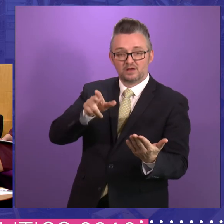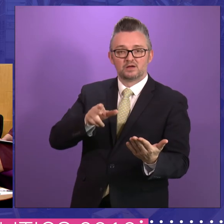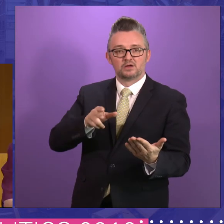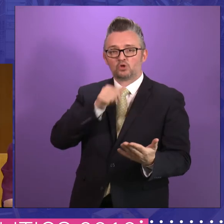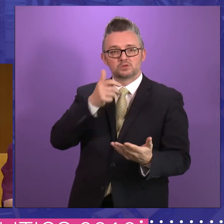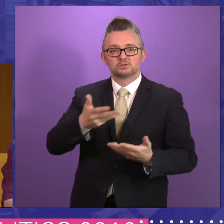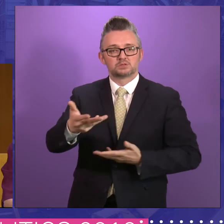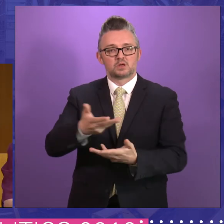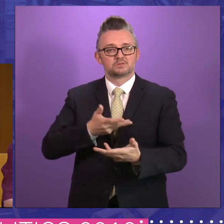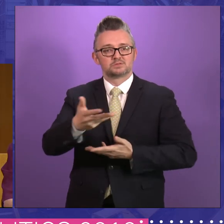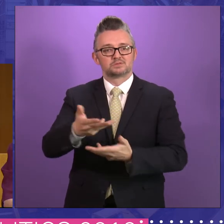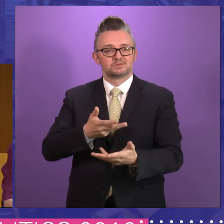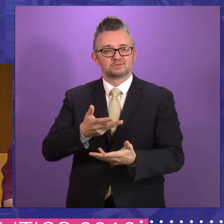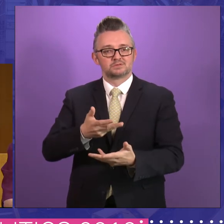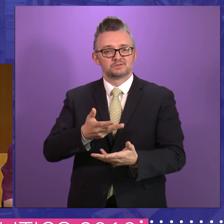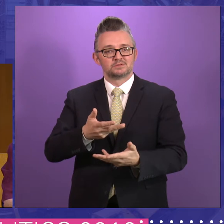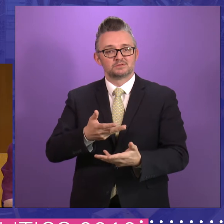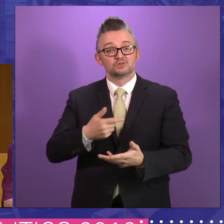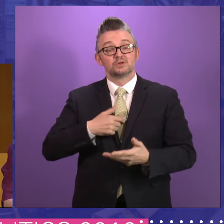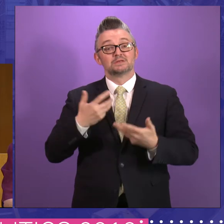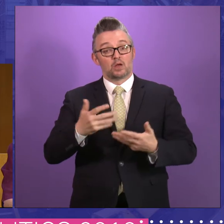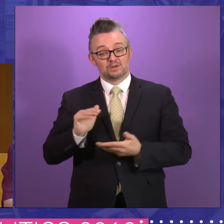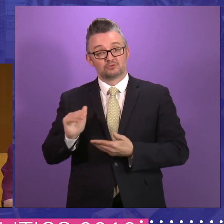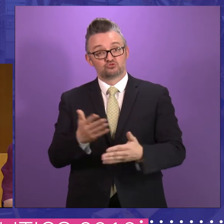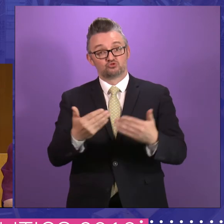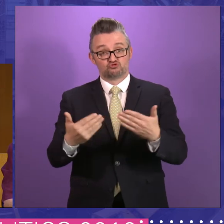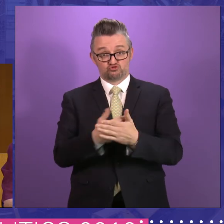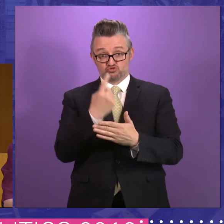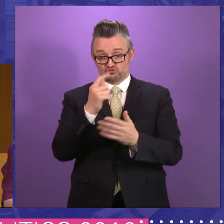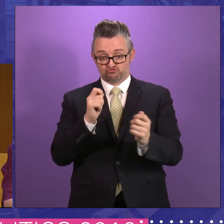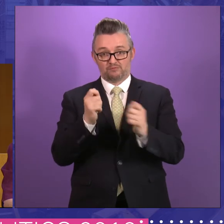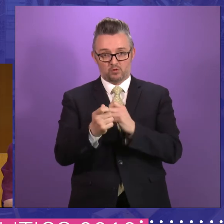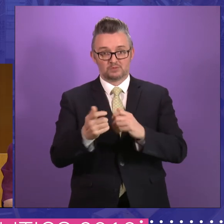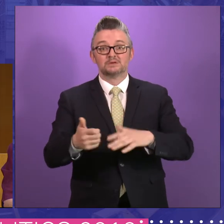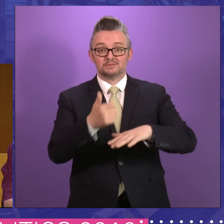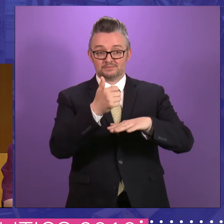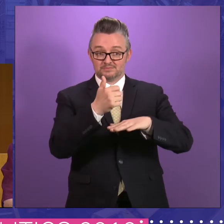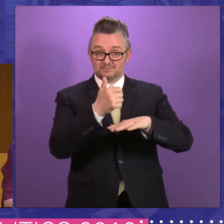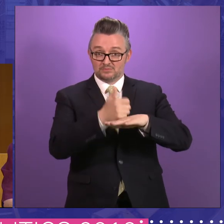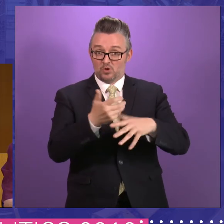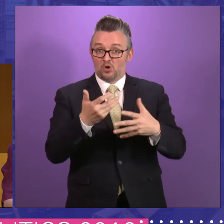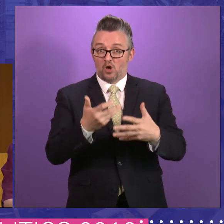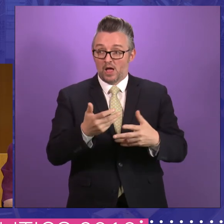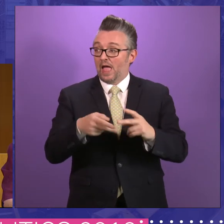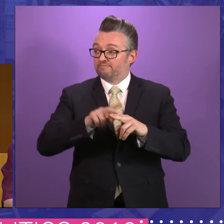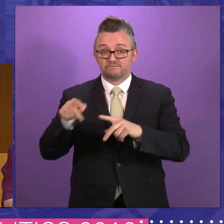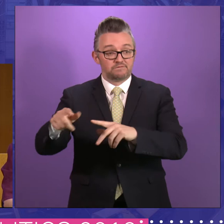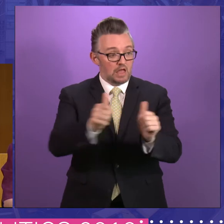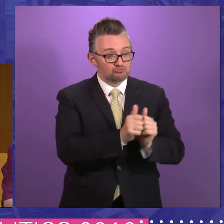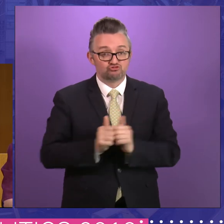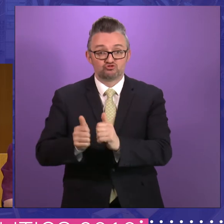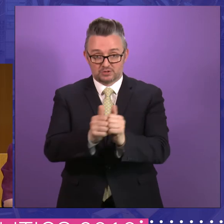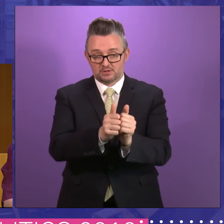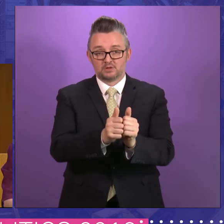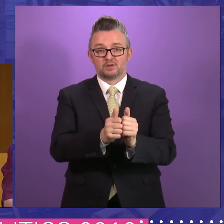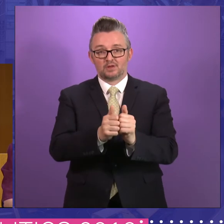issues. So I just say that because we are wrestling and in fact we've introduced a new reform and it's already in place that if we can agree on a debate,